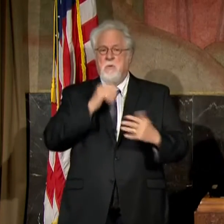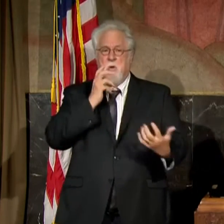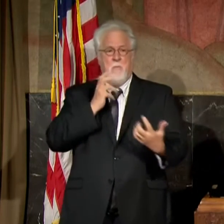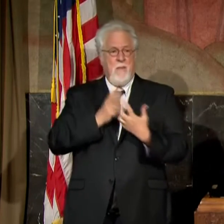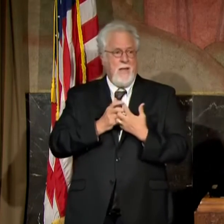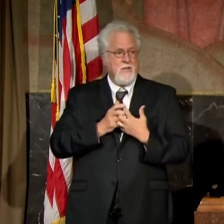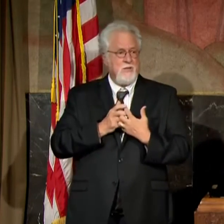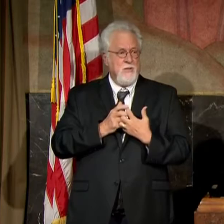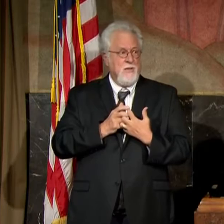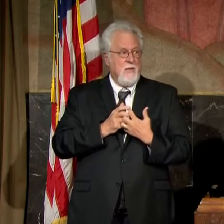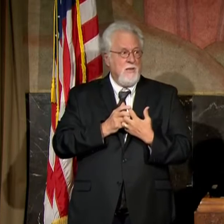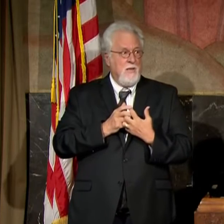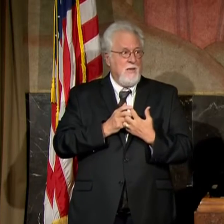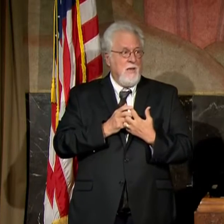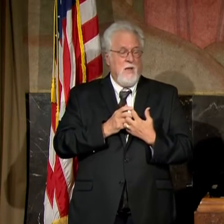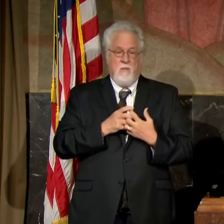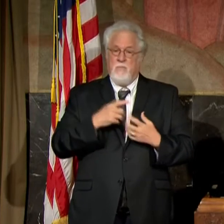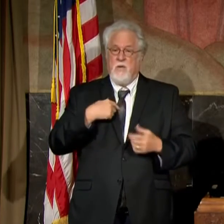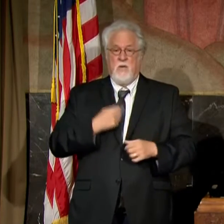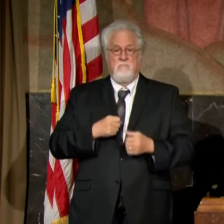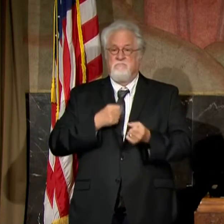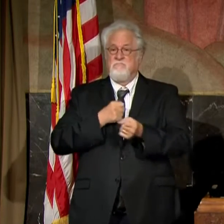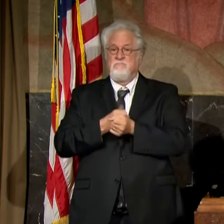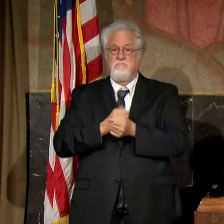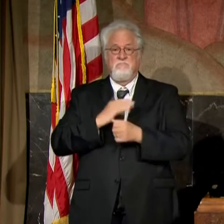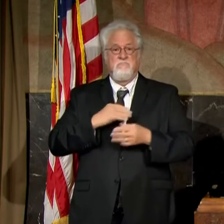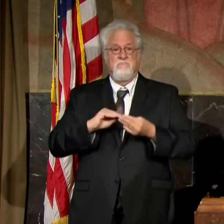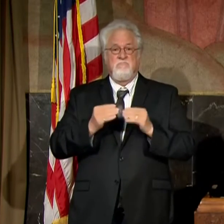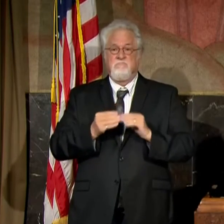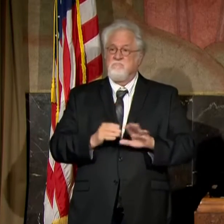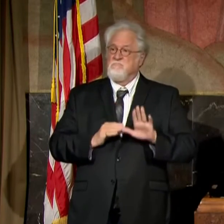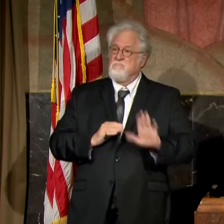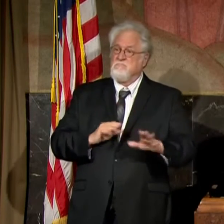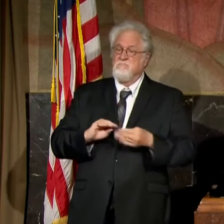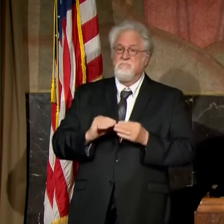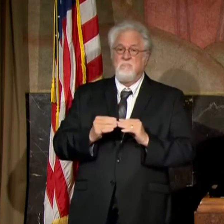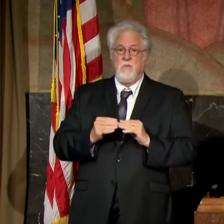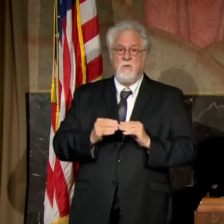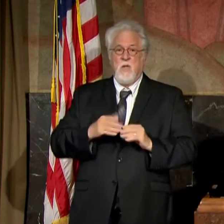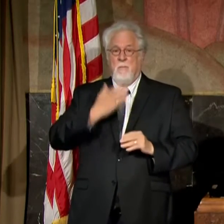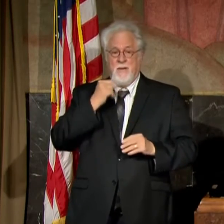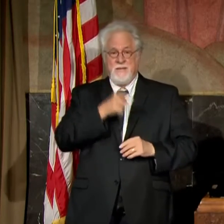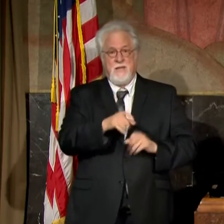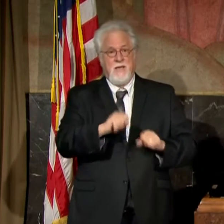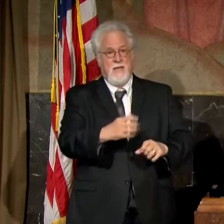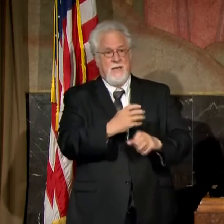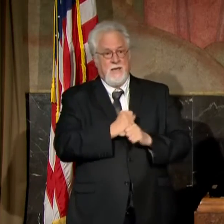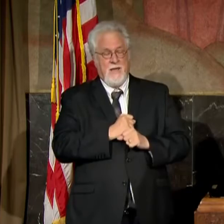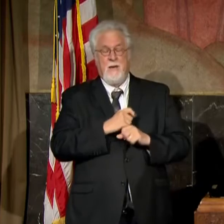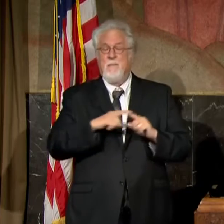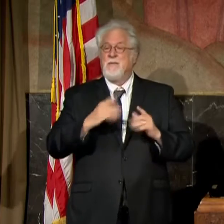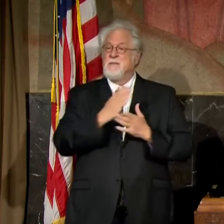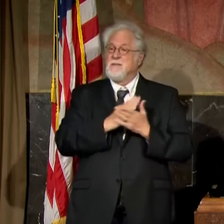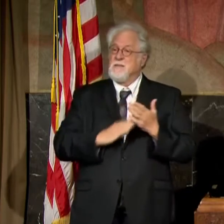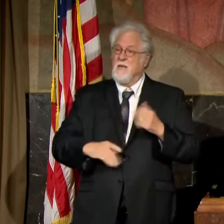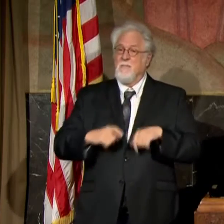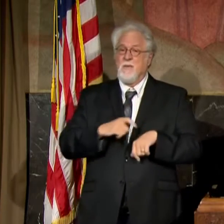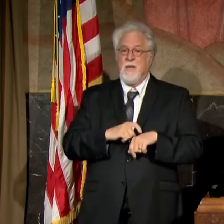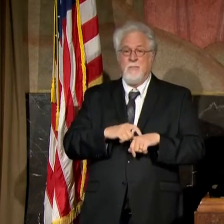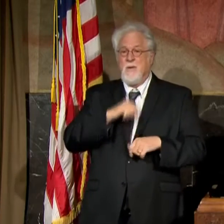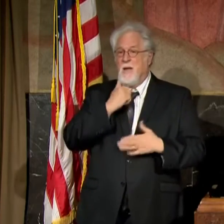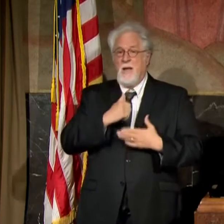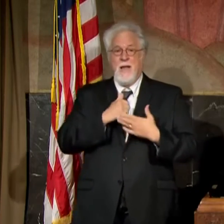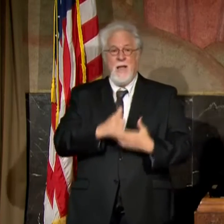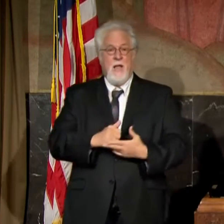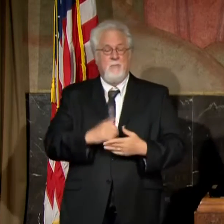match up. But I'll stand by our numbers, and their numbers are as best as they can get. But at some point, it doesn't